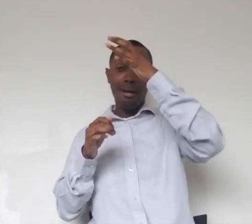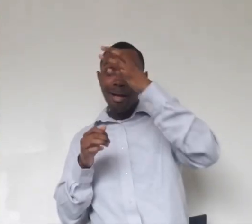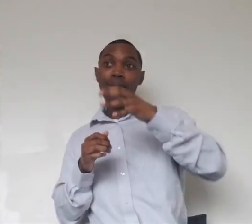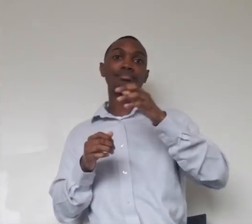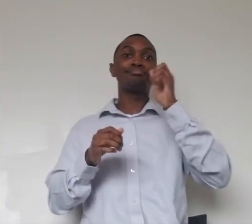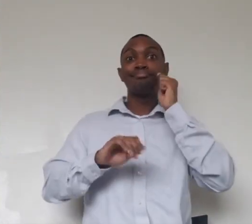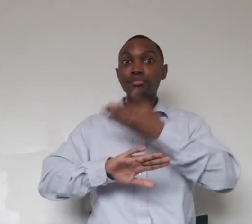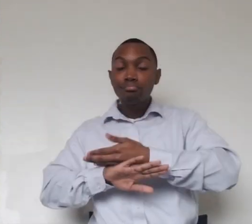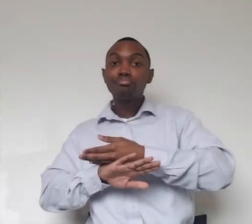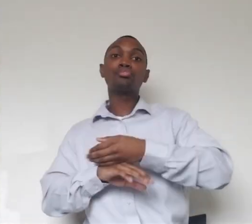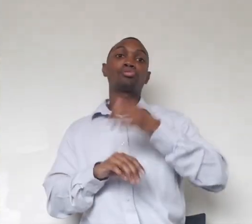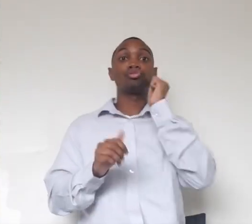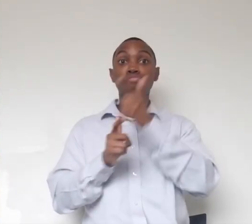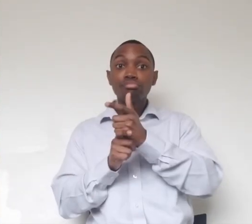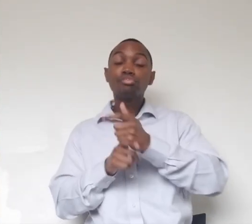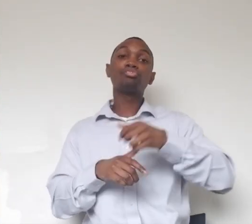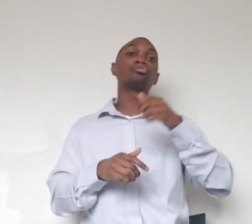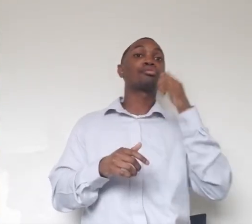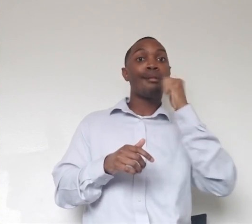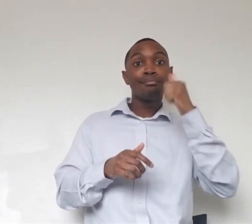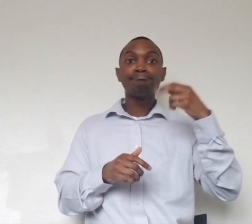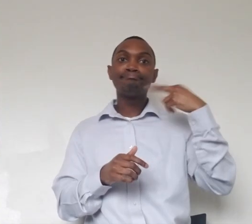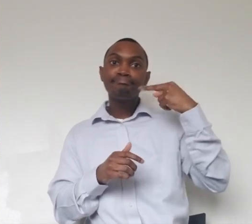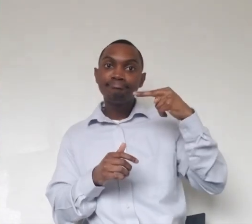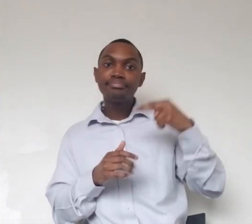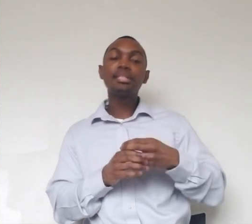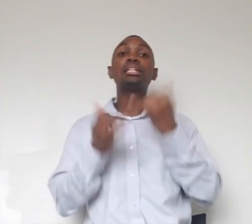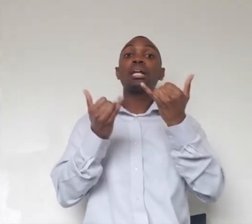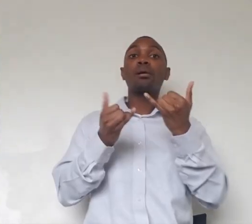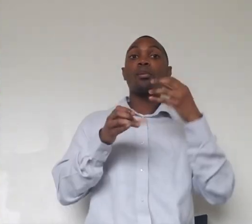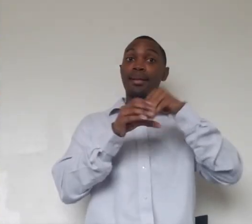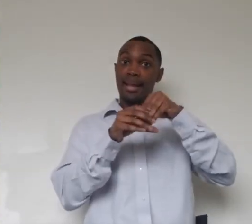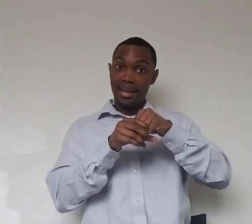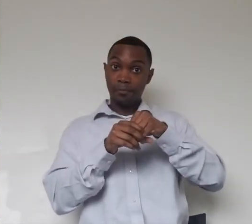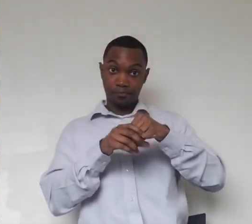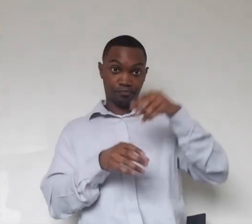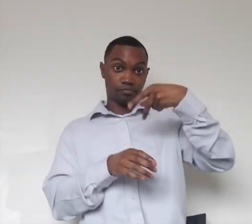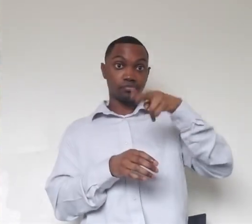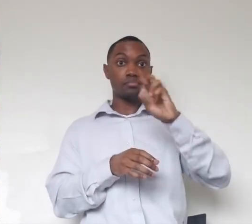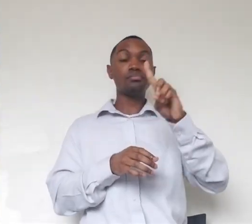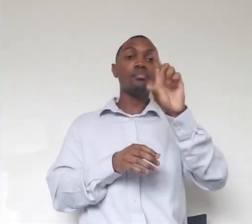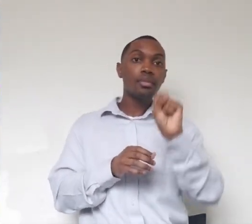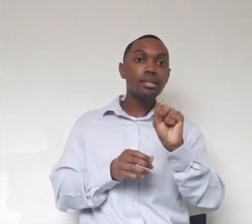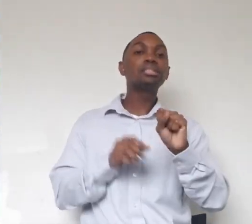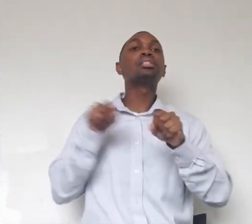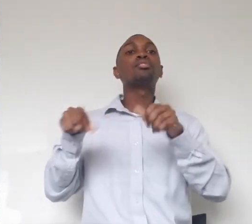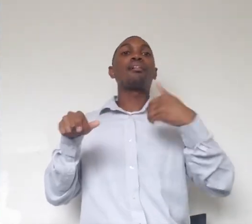aunties, and nieces. And then in those prides, there will be either one dominant male or a few males. Sometimes those males are